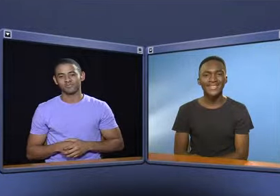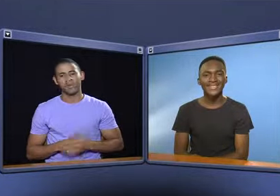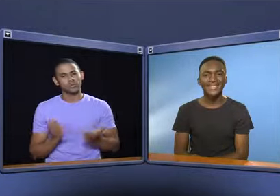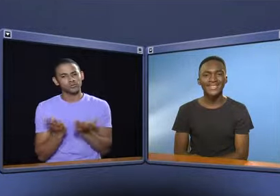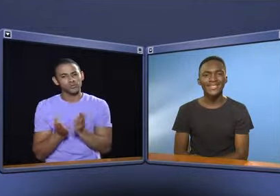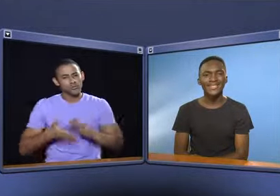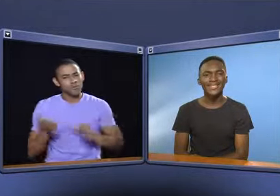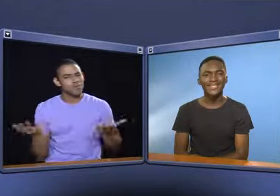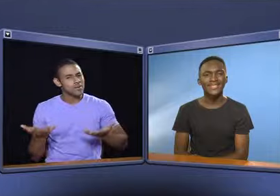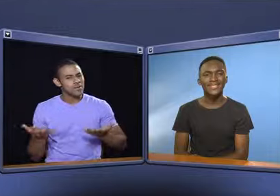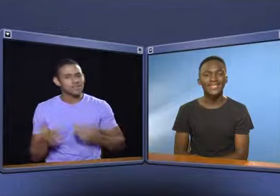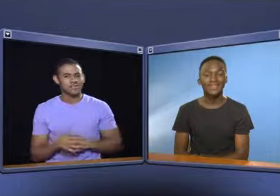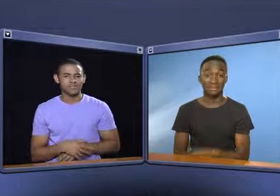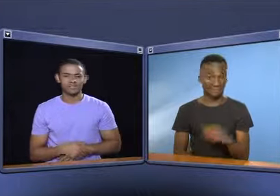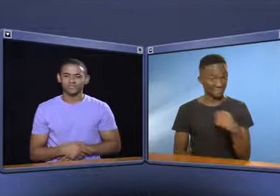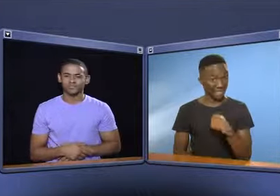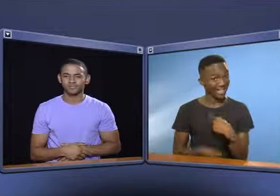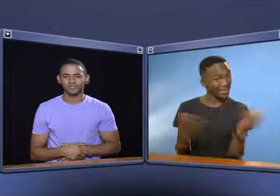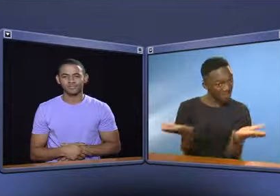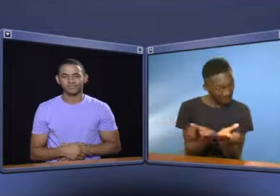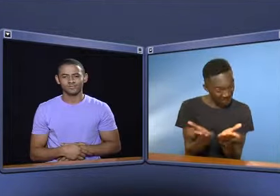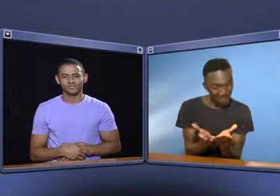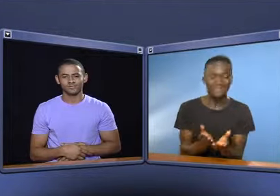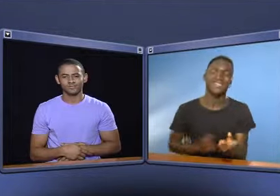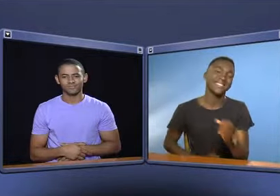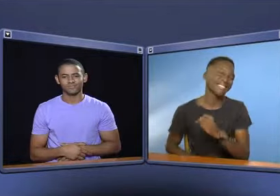Where did you go to school? I went to school at St. Vincent.